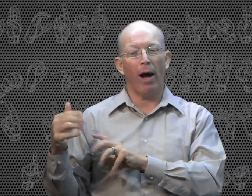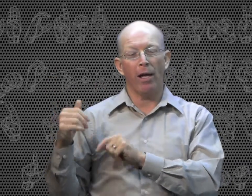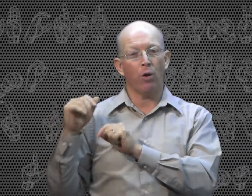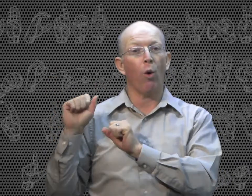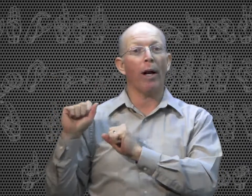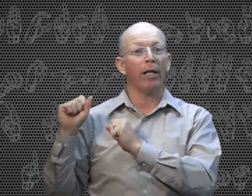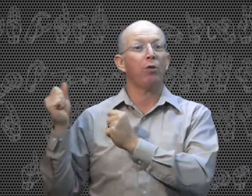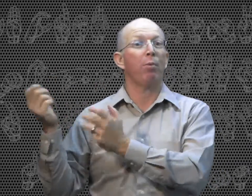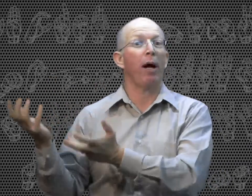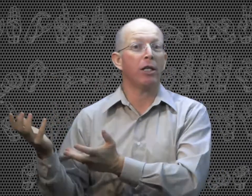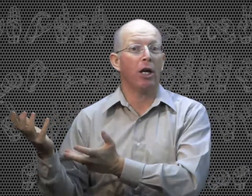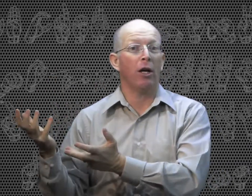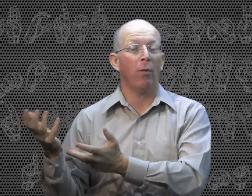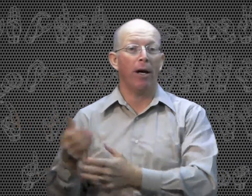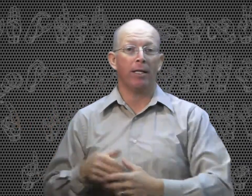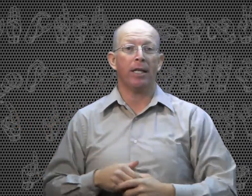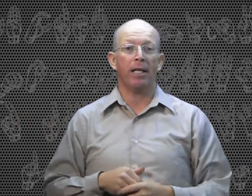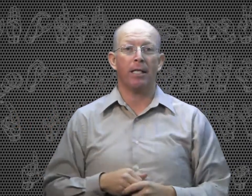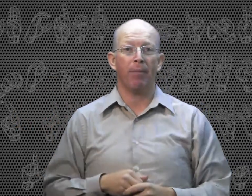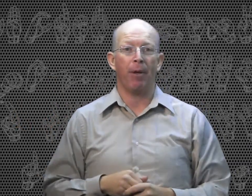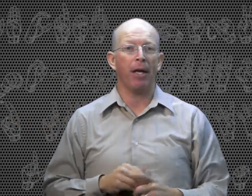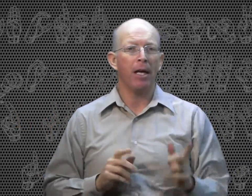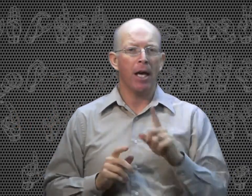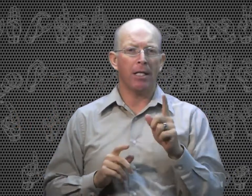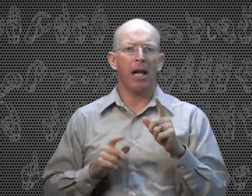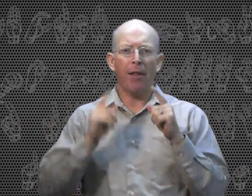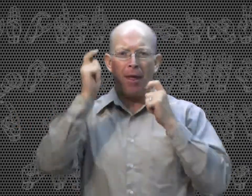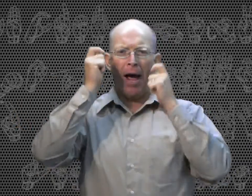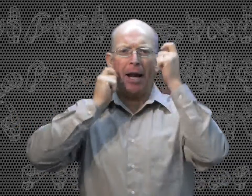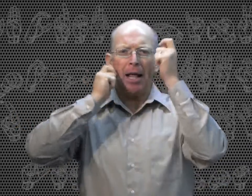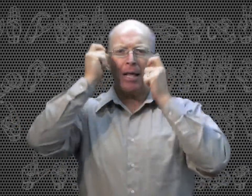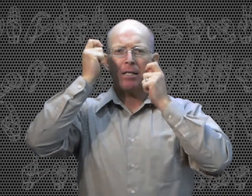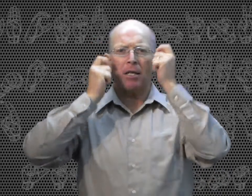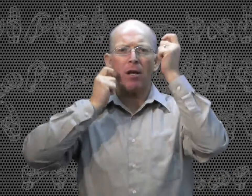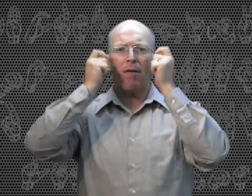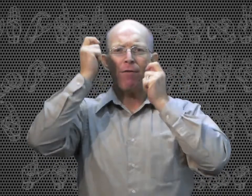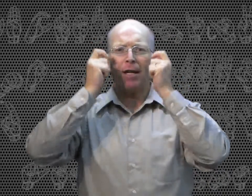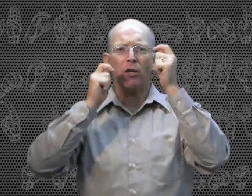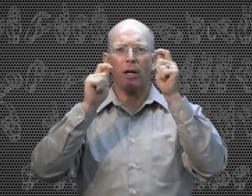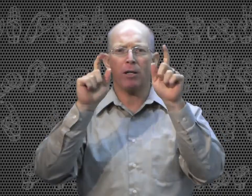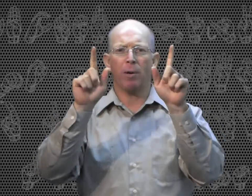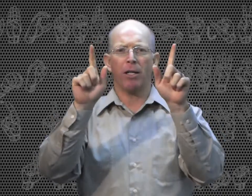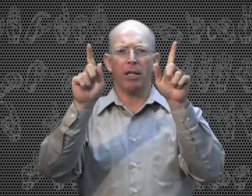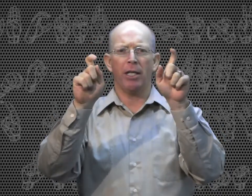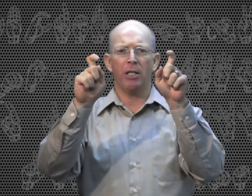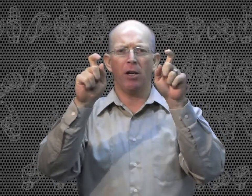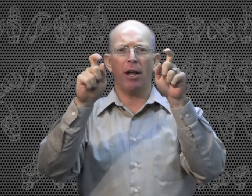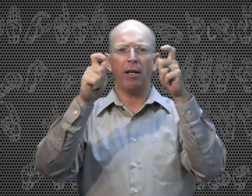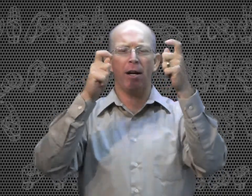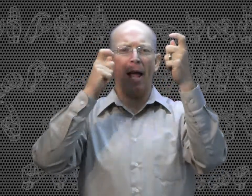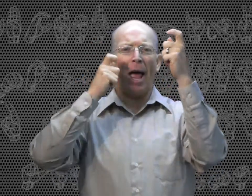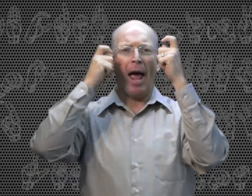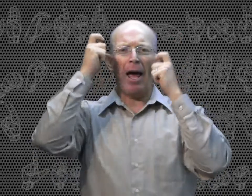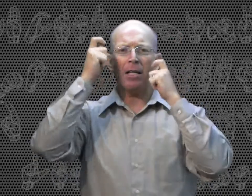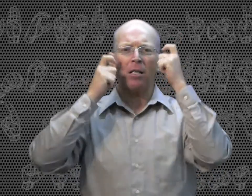phrase or an expression, a way to say something. It's not that. This is facial expression. It's your letter X.